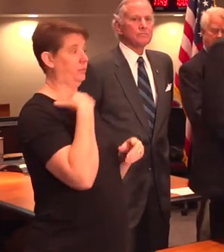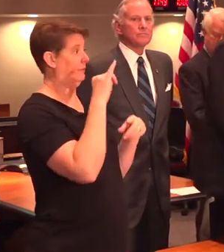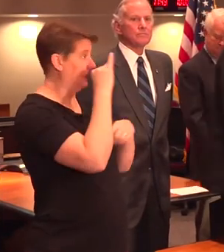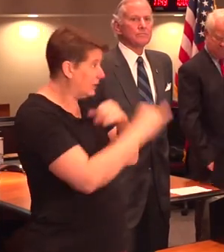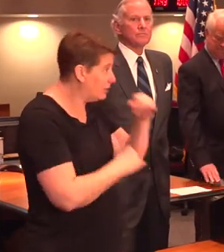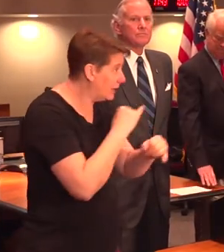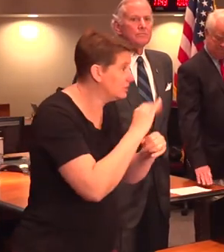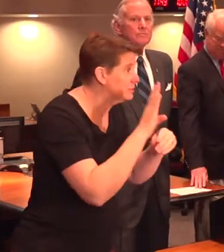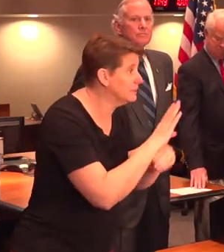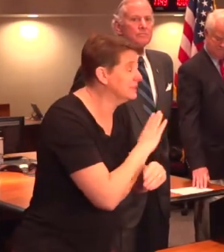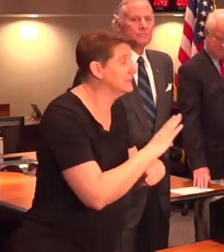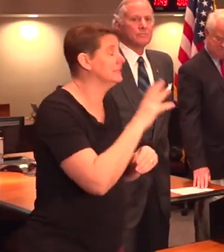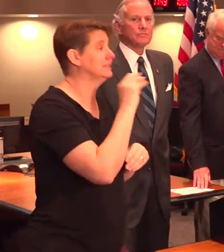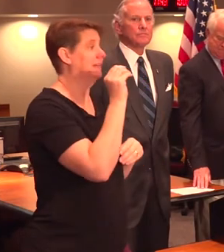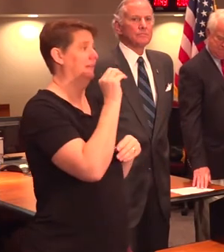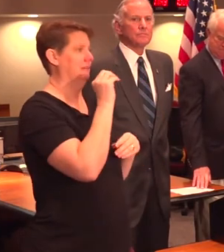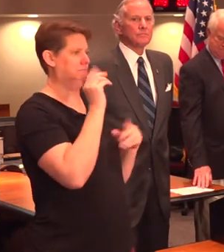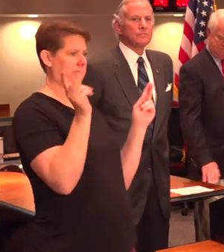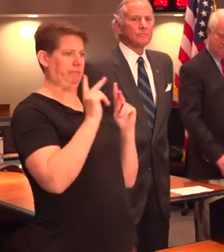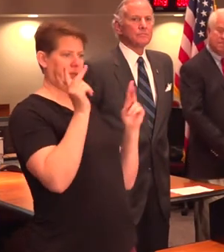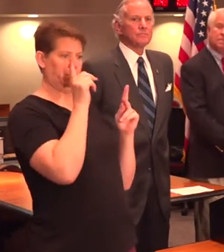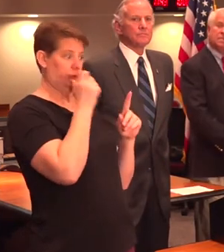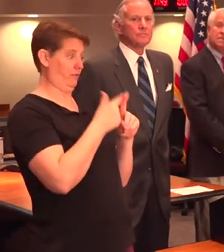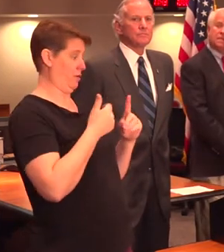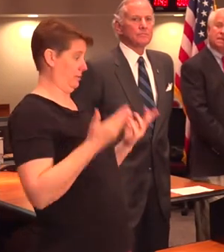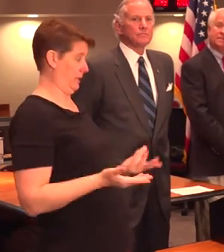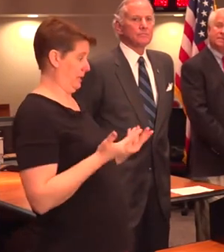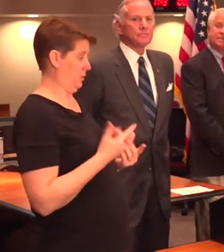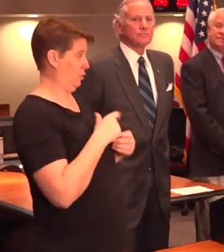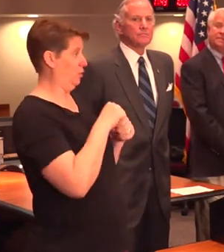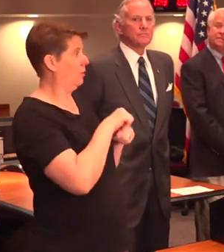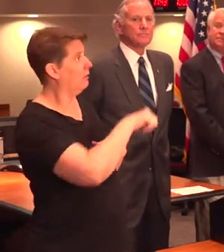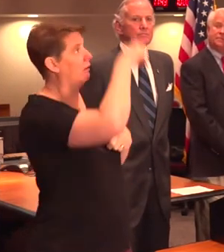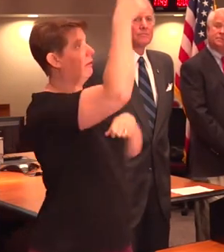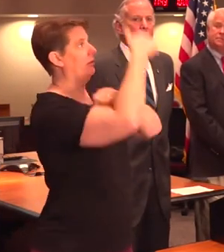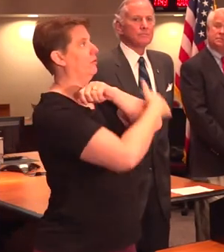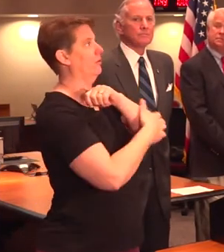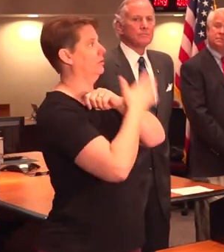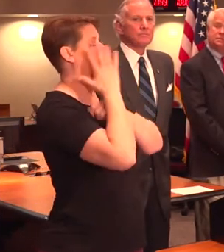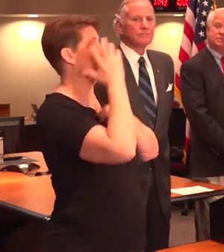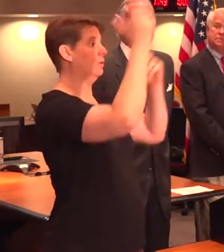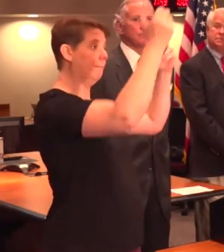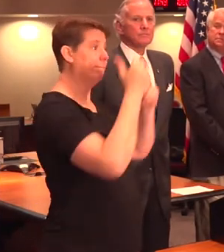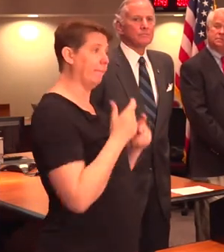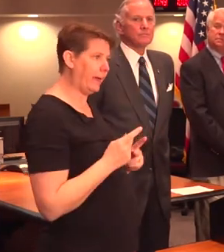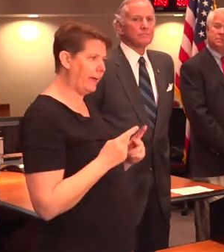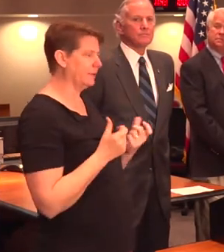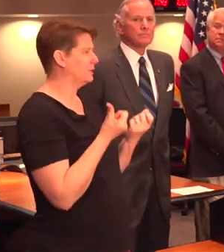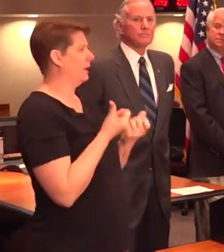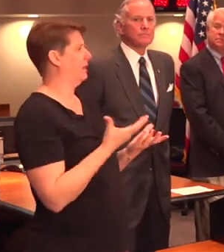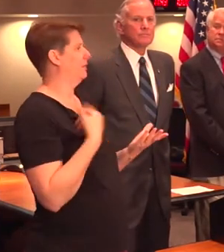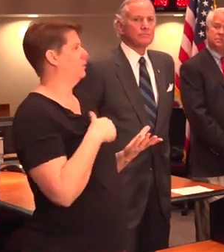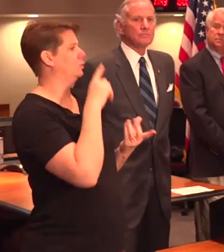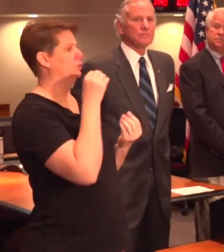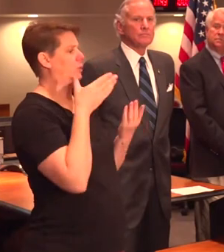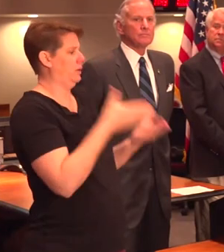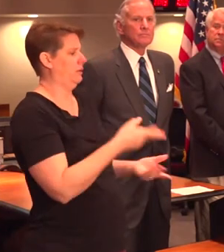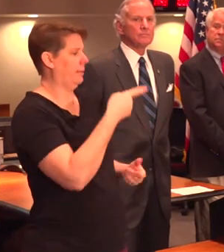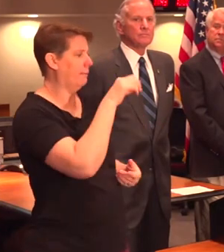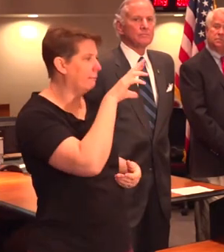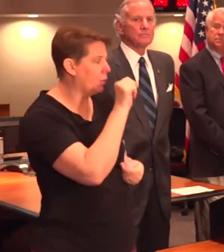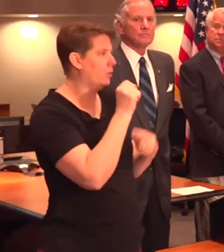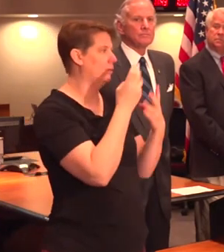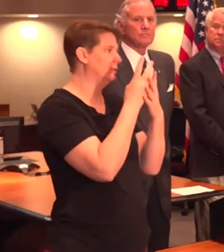businesses and there are certainly citizens from here who are abroad right now who will be coming back. Is there anything we're doing at the port? we